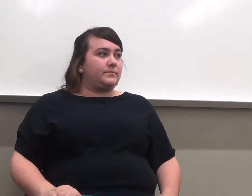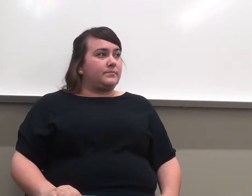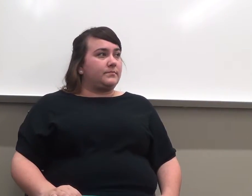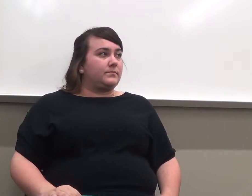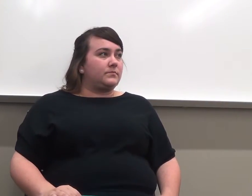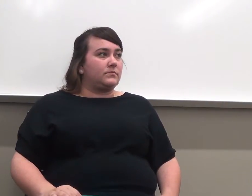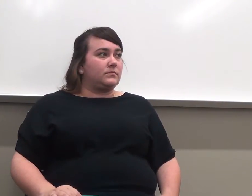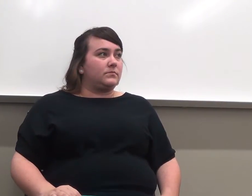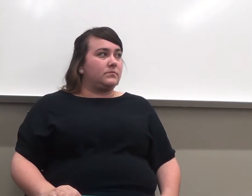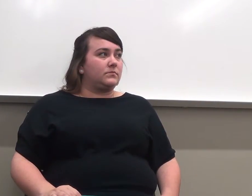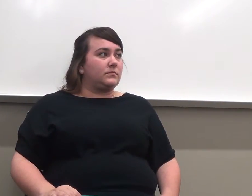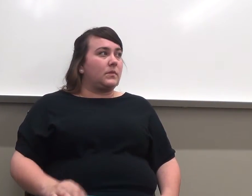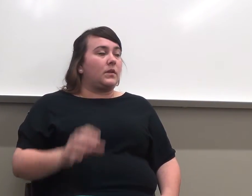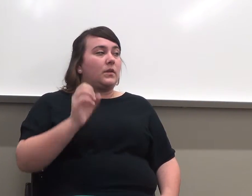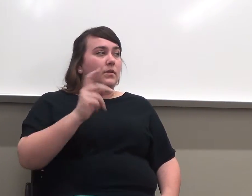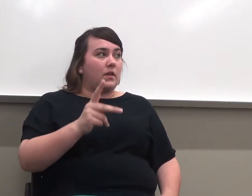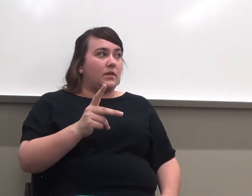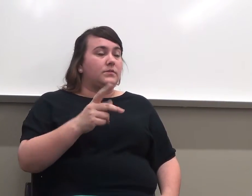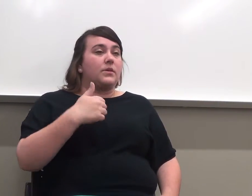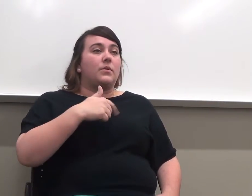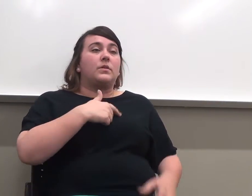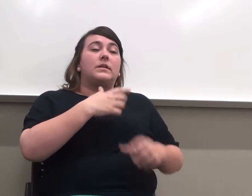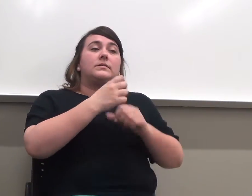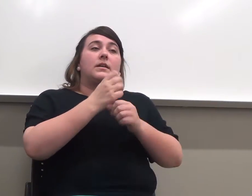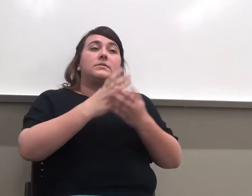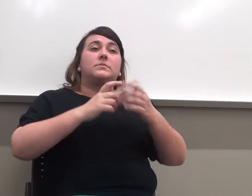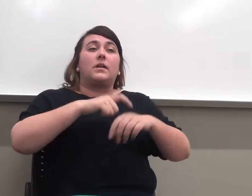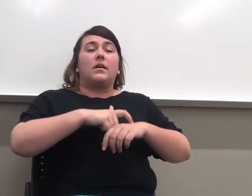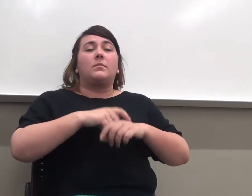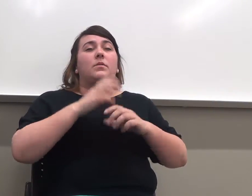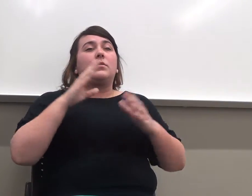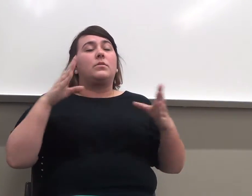Okay, so we're going to spend some time looking at this.